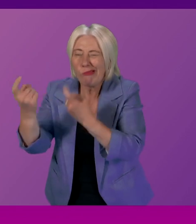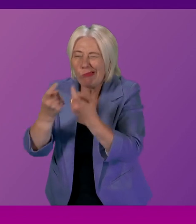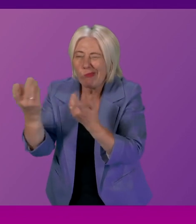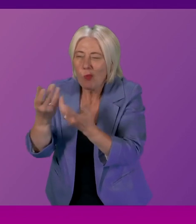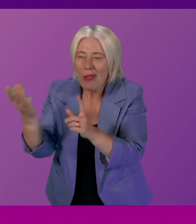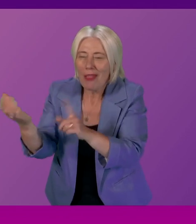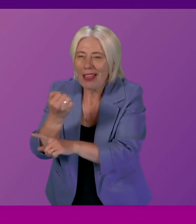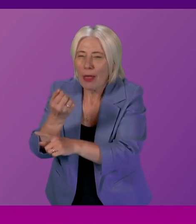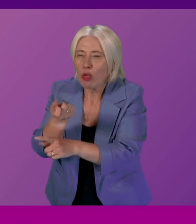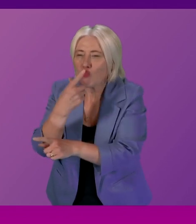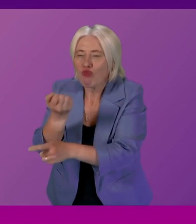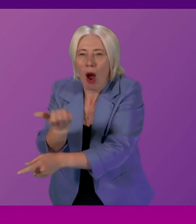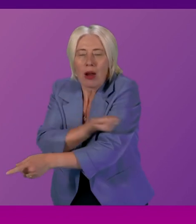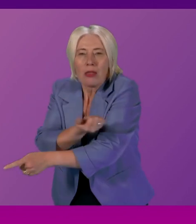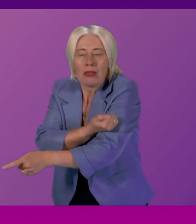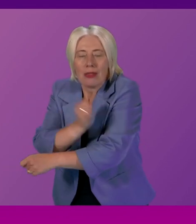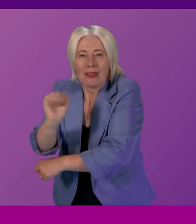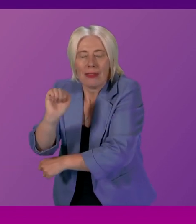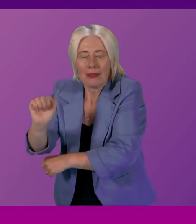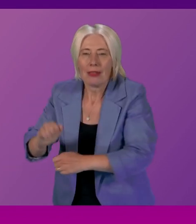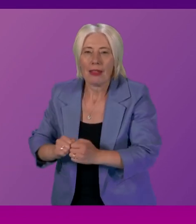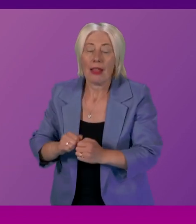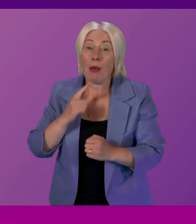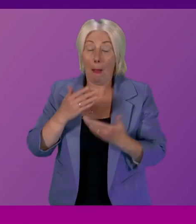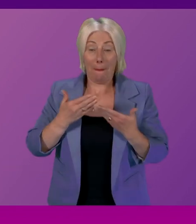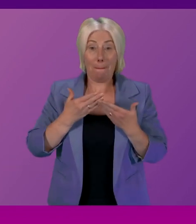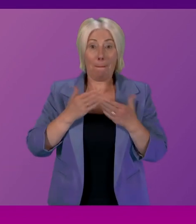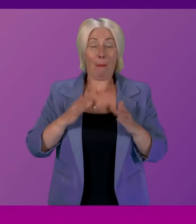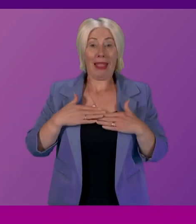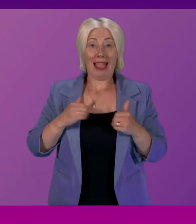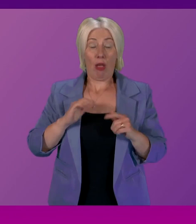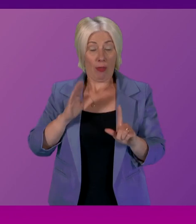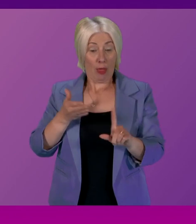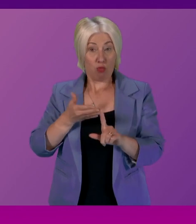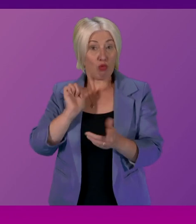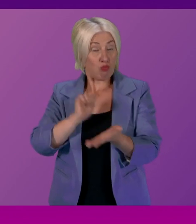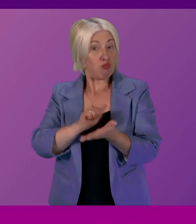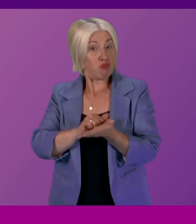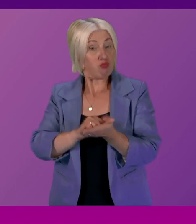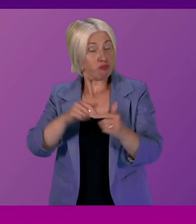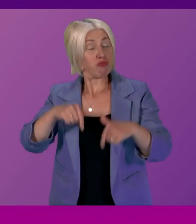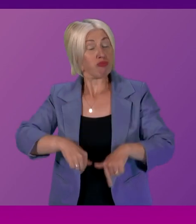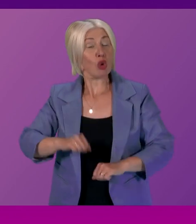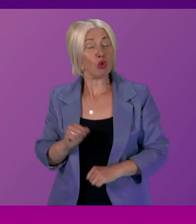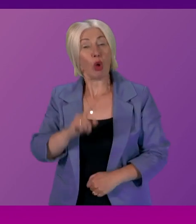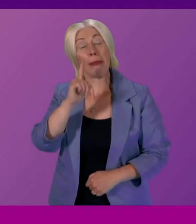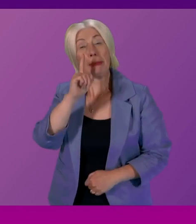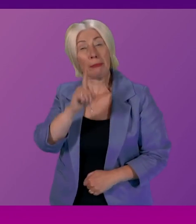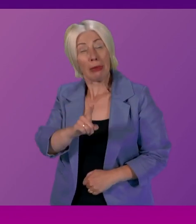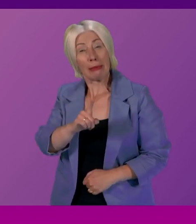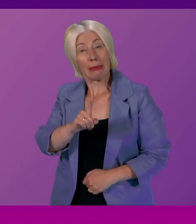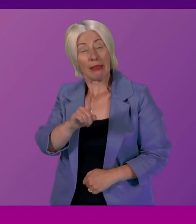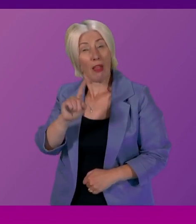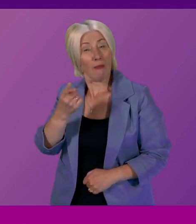use there is consensus obviously that a public health approach is the right approach in Scotland however I wonder if the